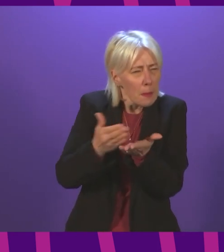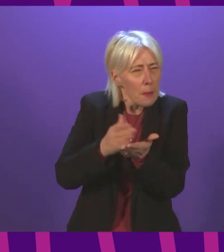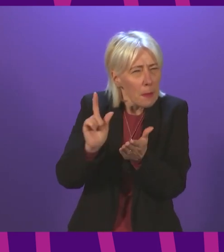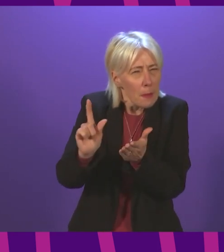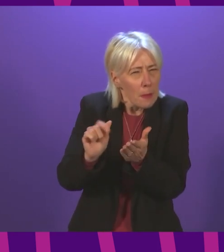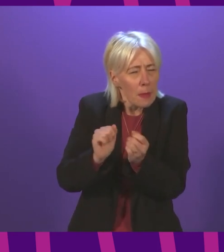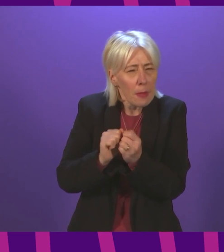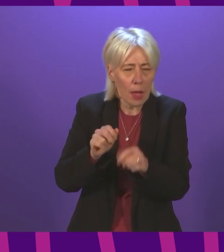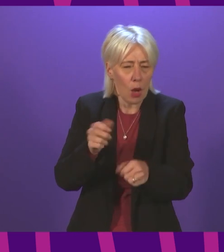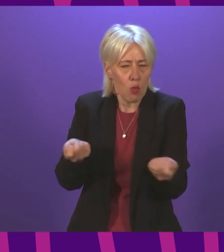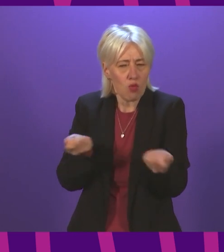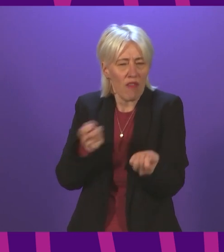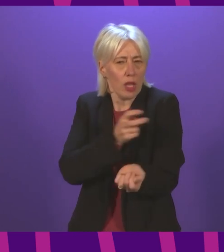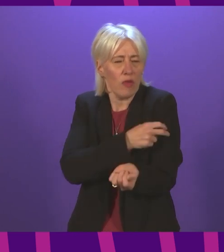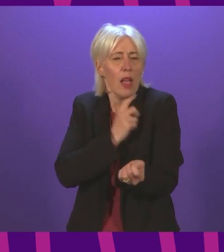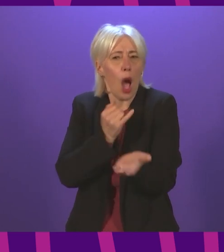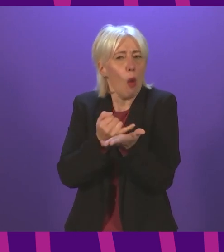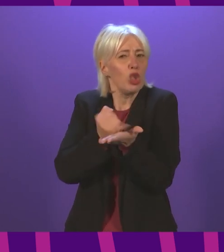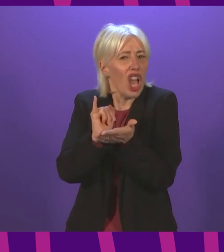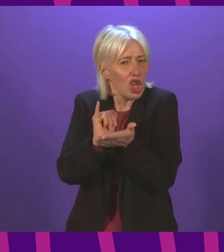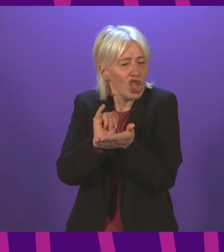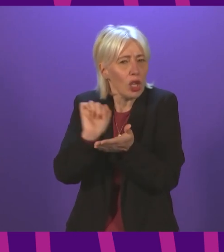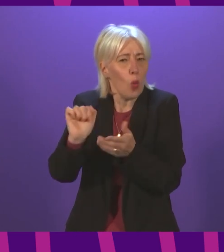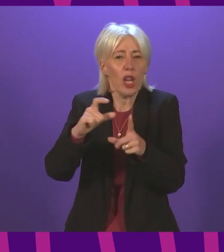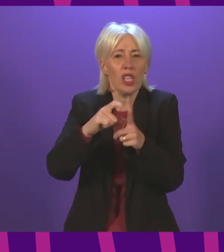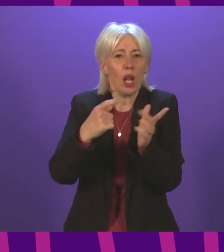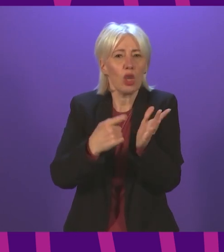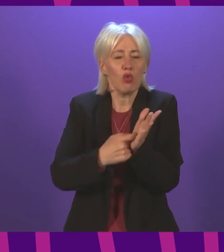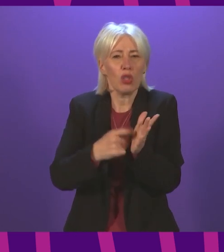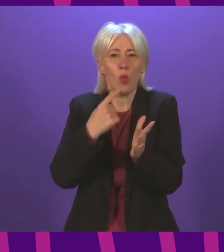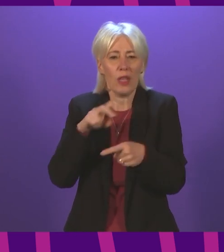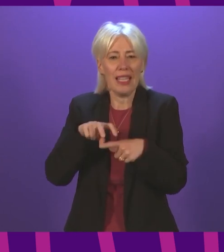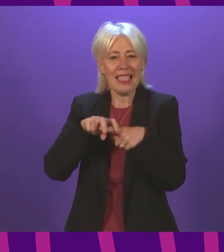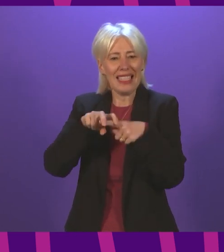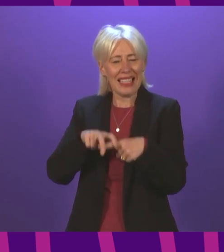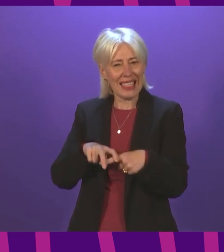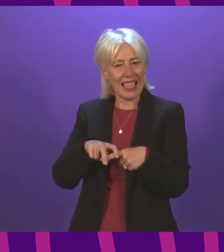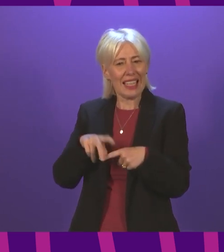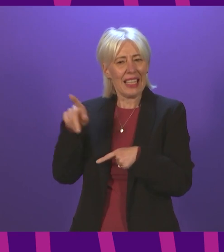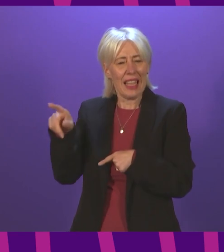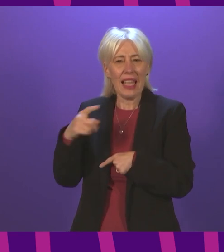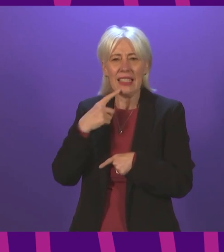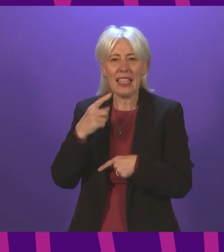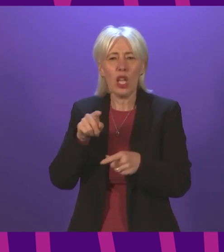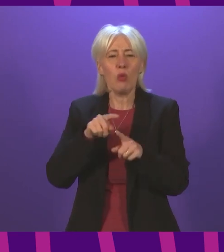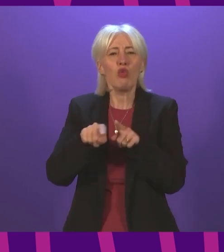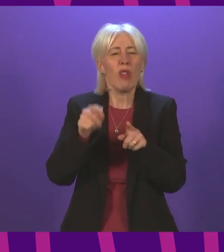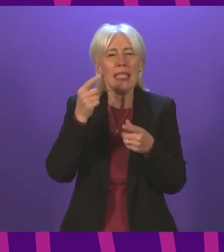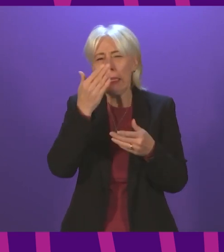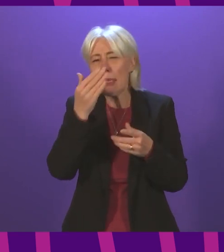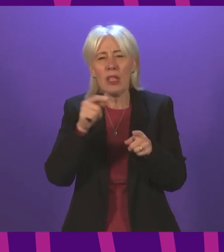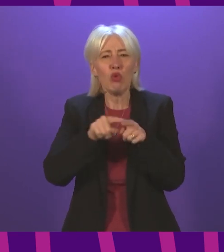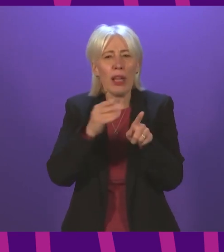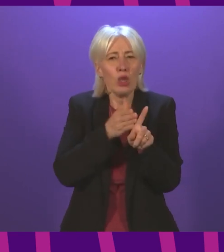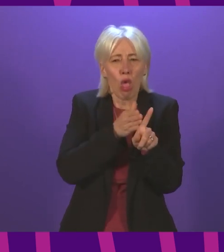presiding officer, on my objections when Douglas Ross was speaking for a sedentary position where he seemed to be trying to bypass the